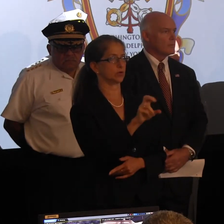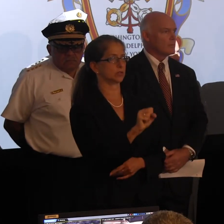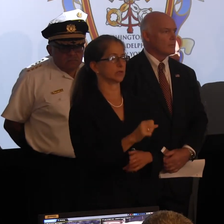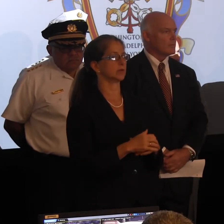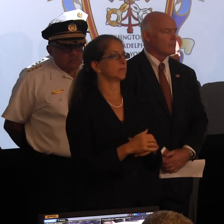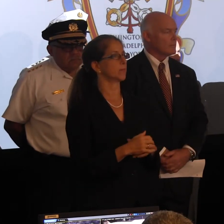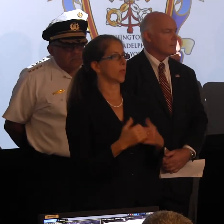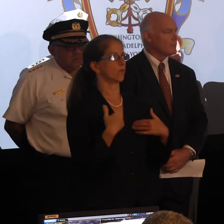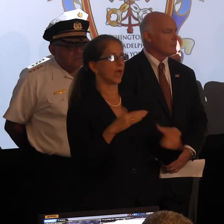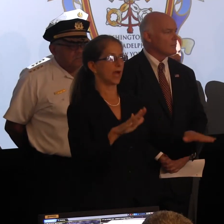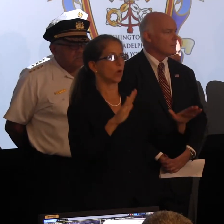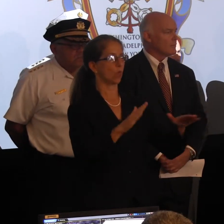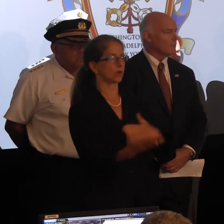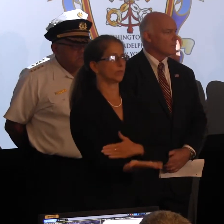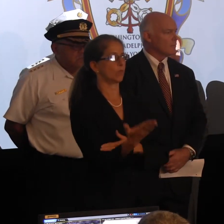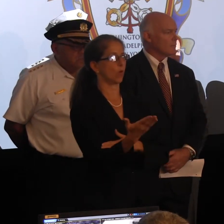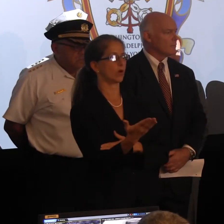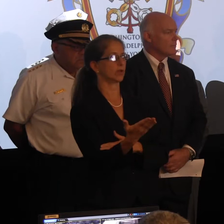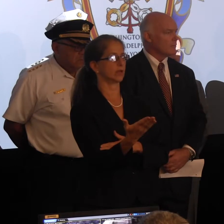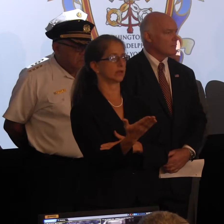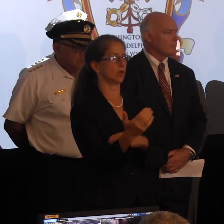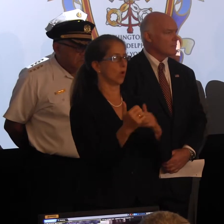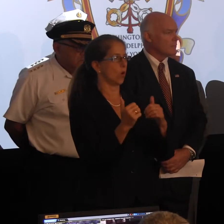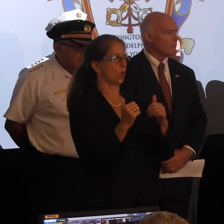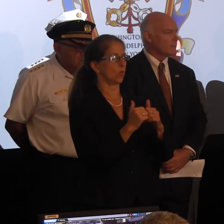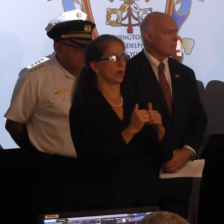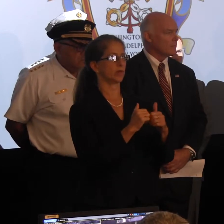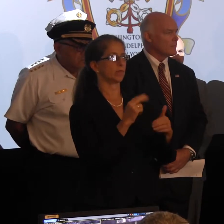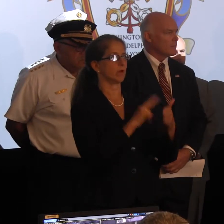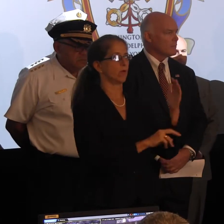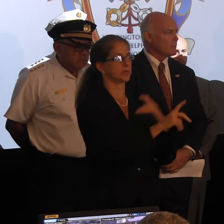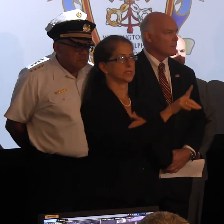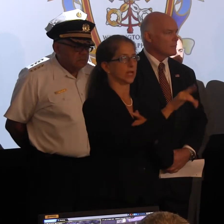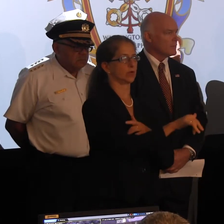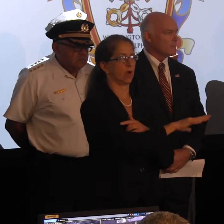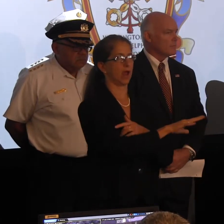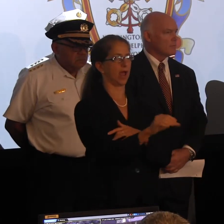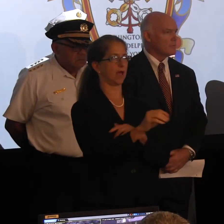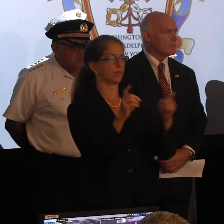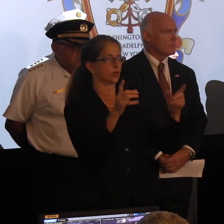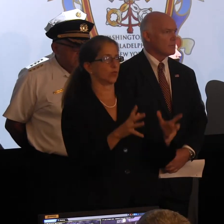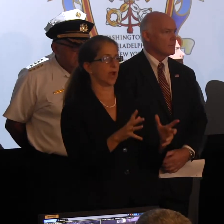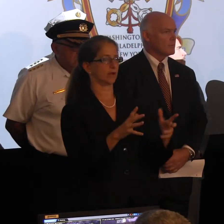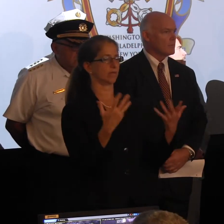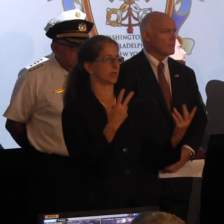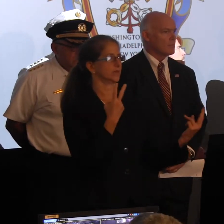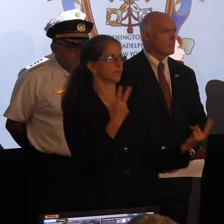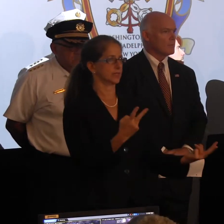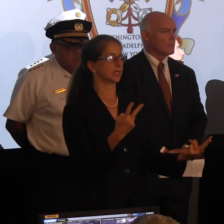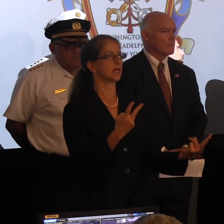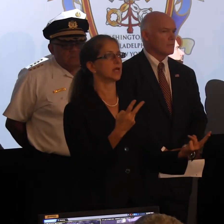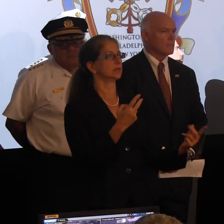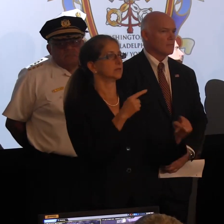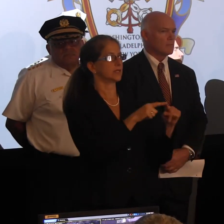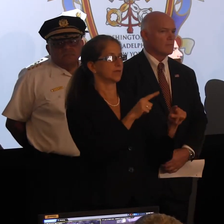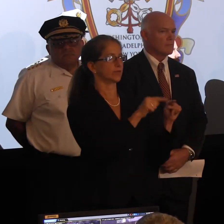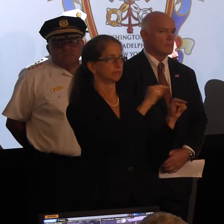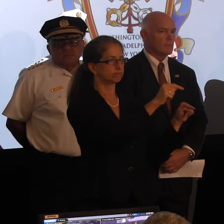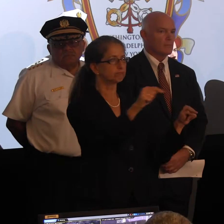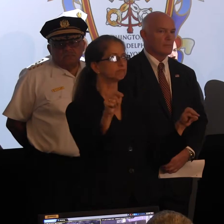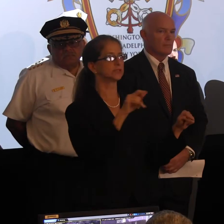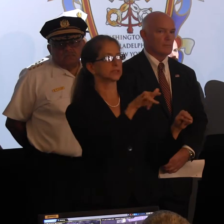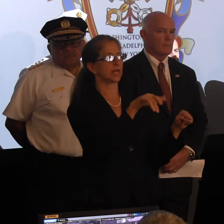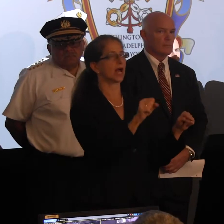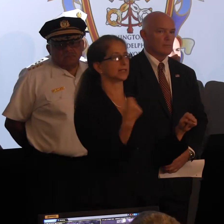We've had an incredible morning with both the Secretary and the Director. We have visited a number of these sites